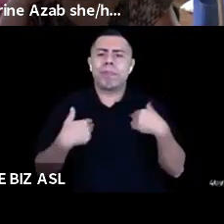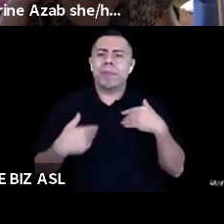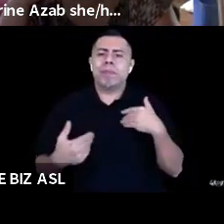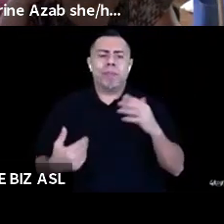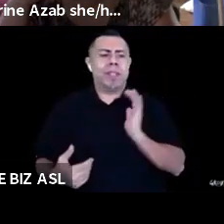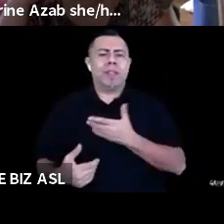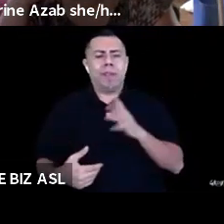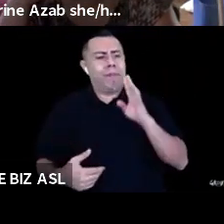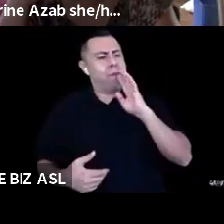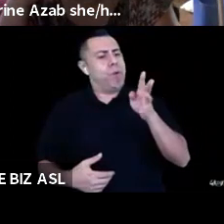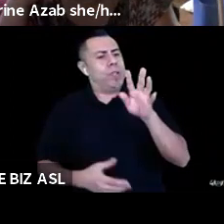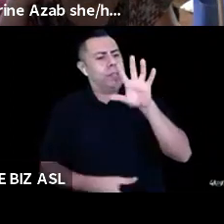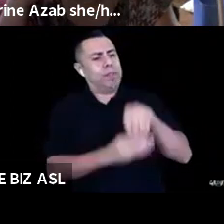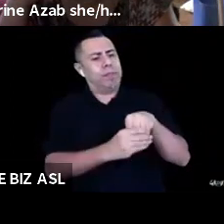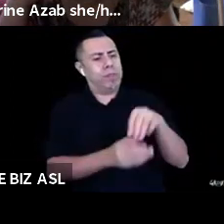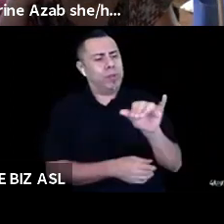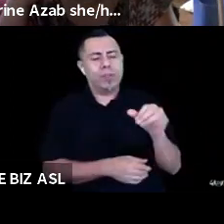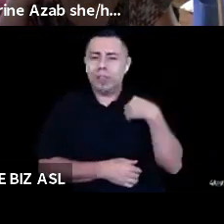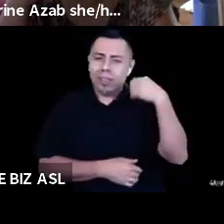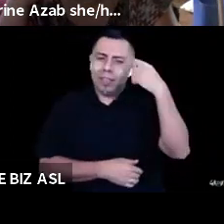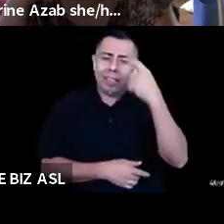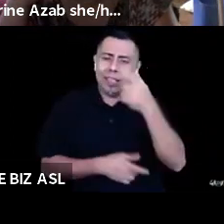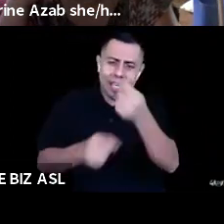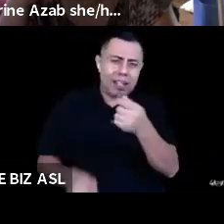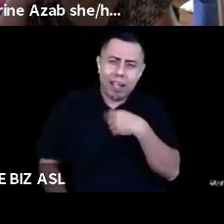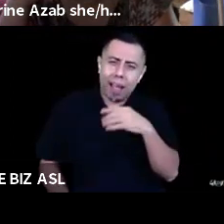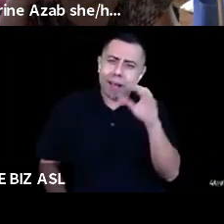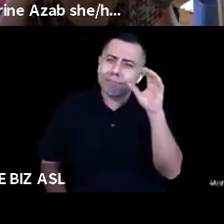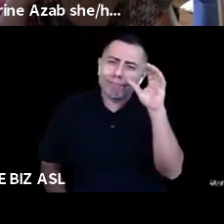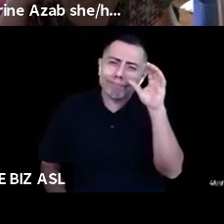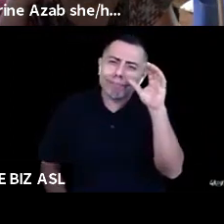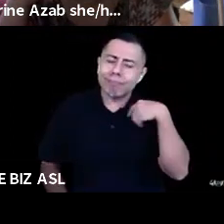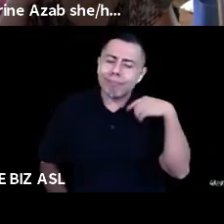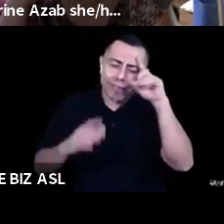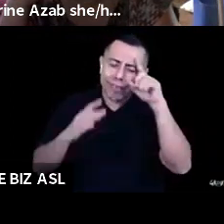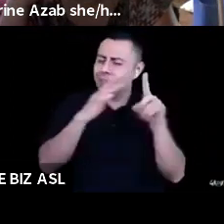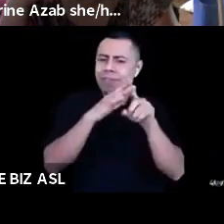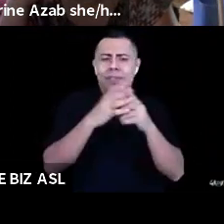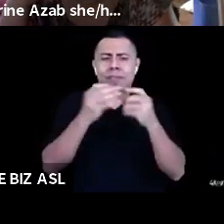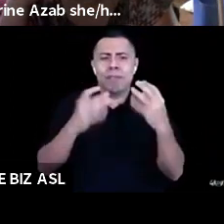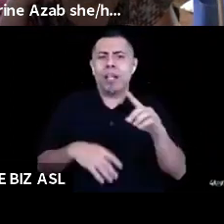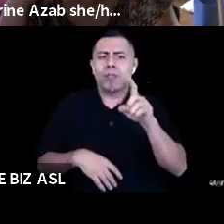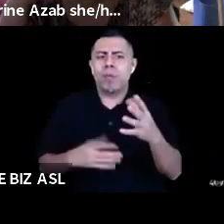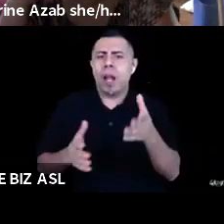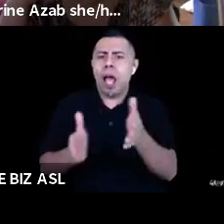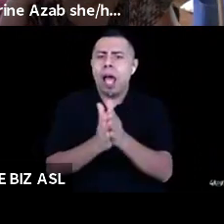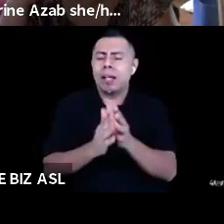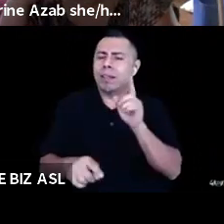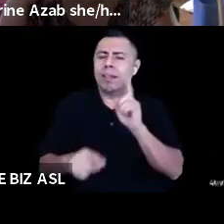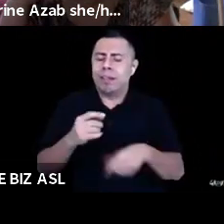listening to these discussions. I just have so many questions to ask you guys. I can't articulate it right now, but, um, yeah, that's just, what's coming up for